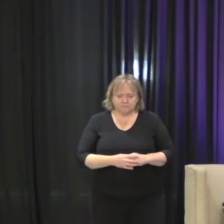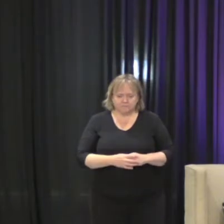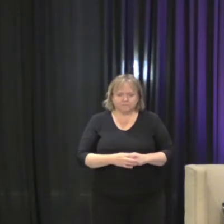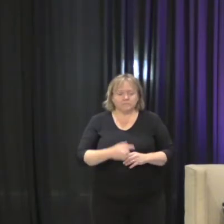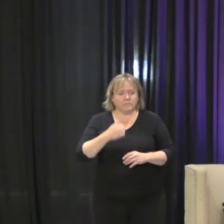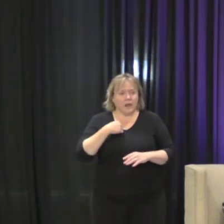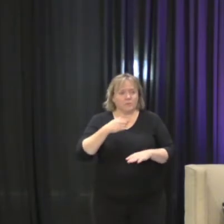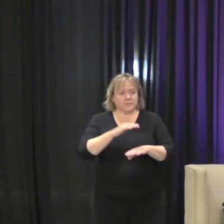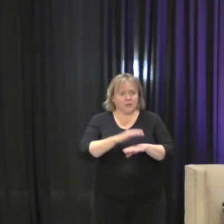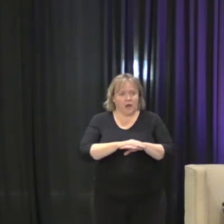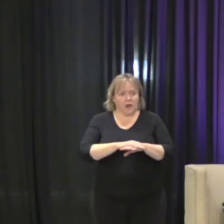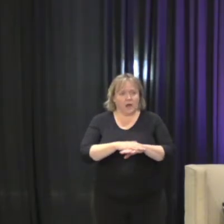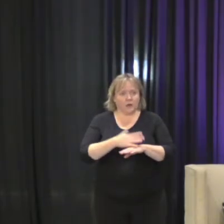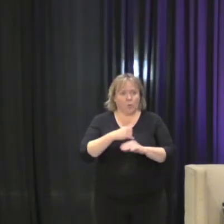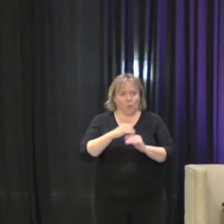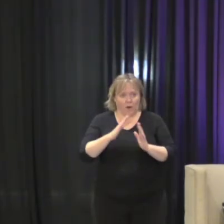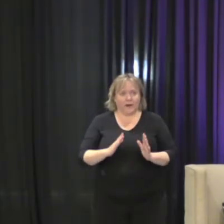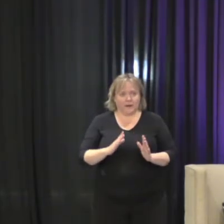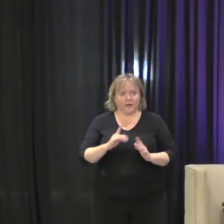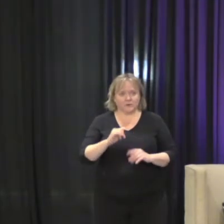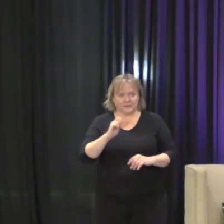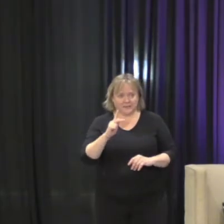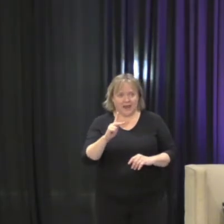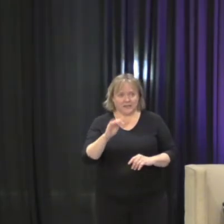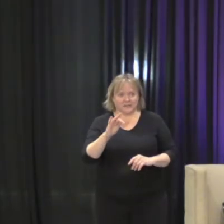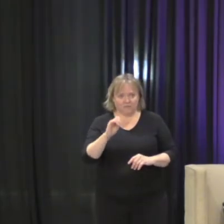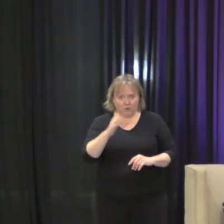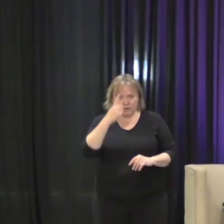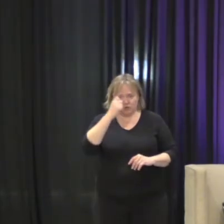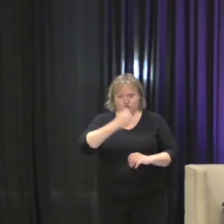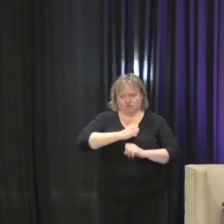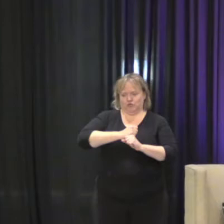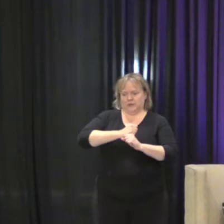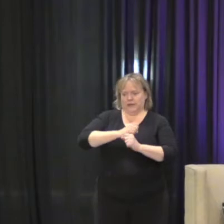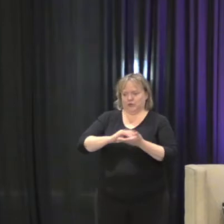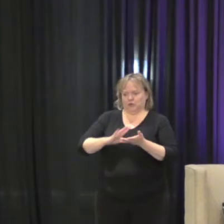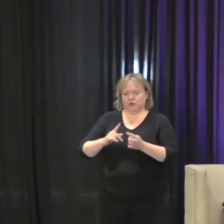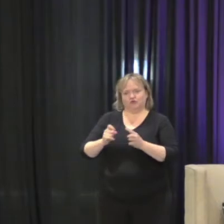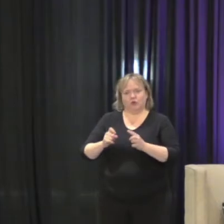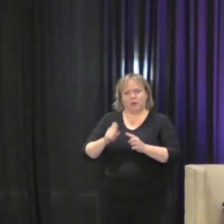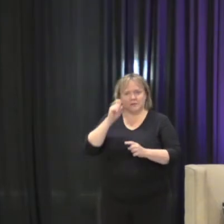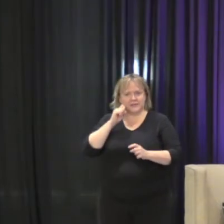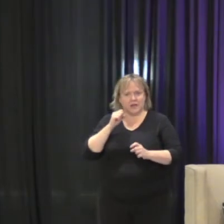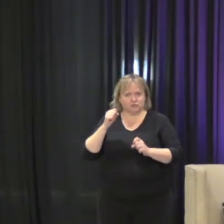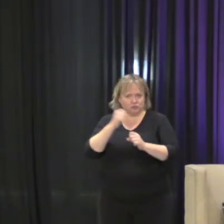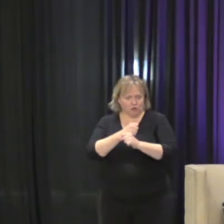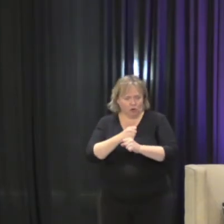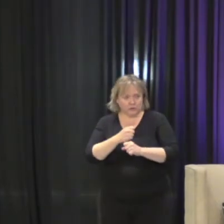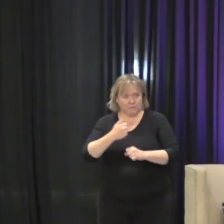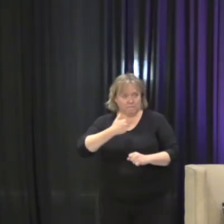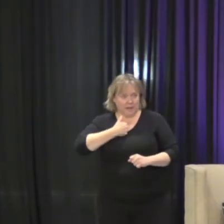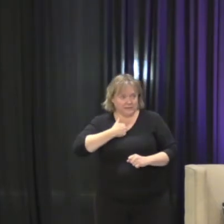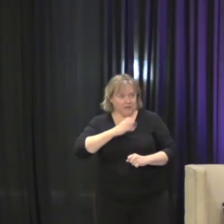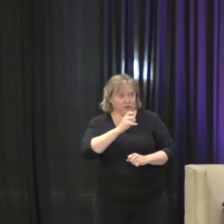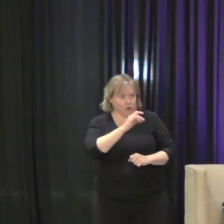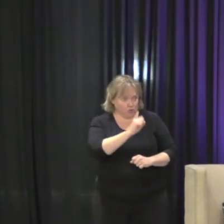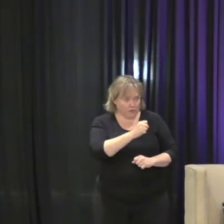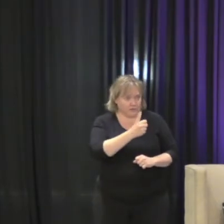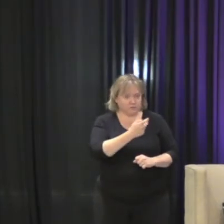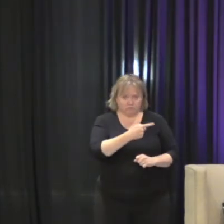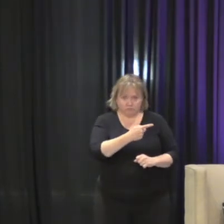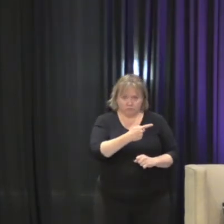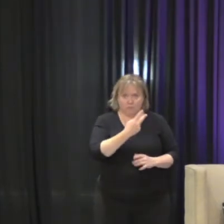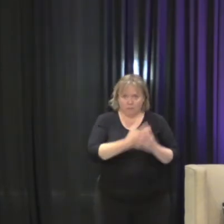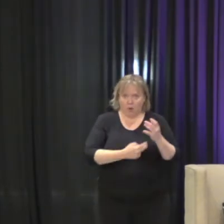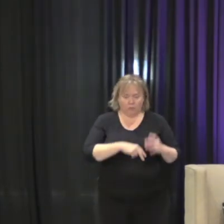the White House task force to protect students from sexual assault. So Chris and I were deeply involved in the issue of campus sexual